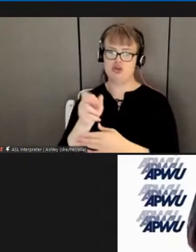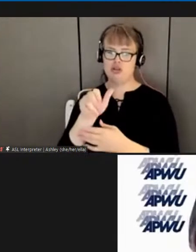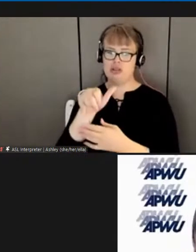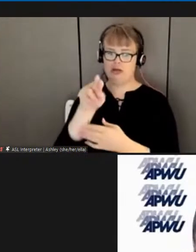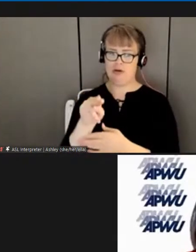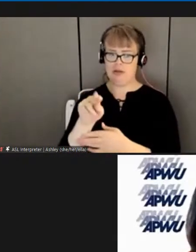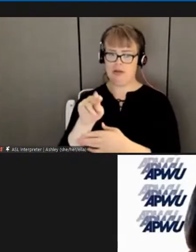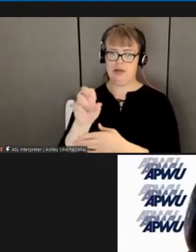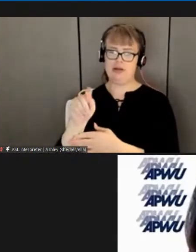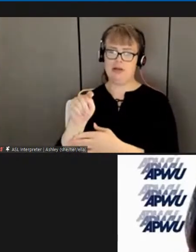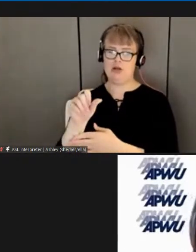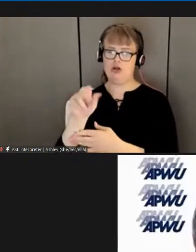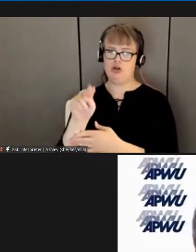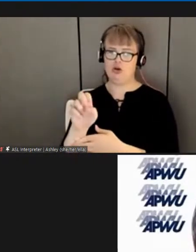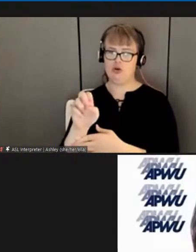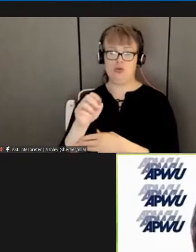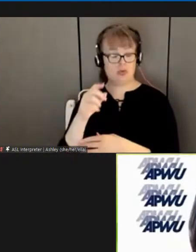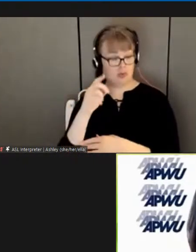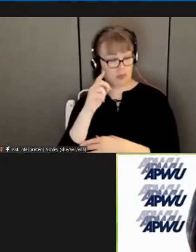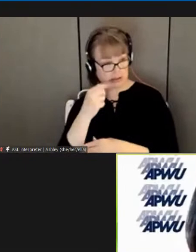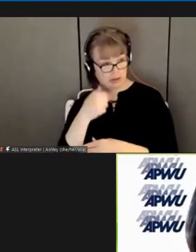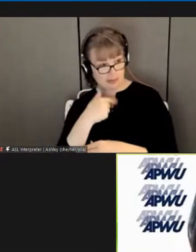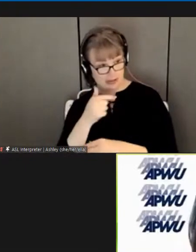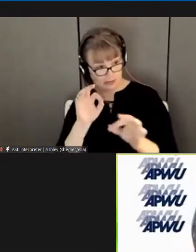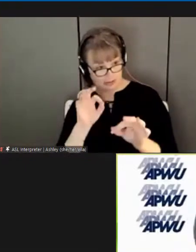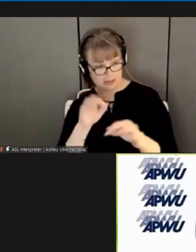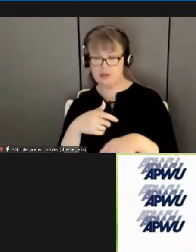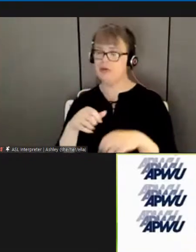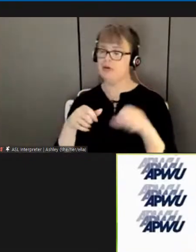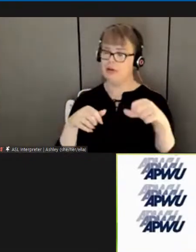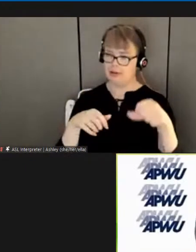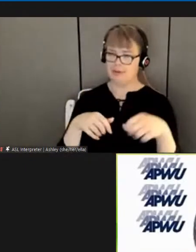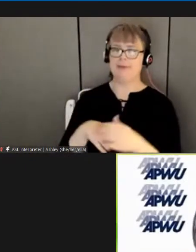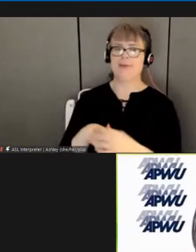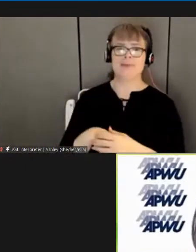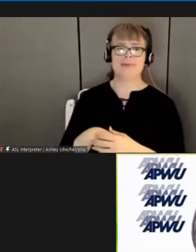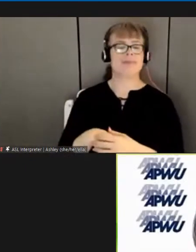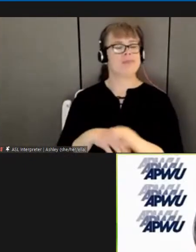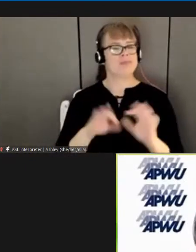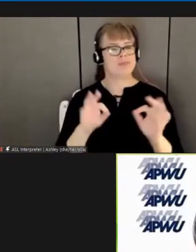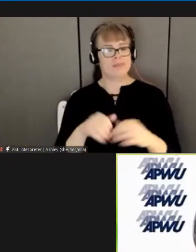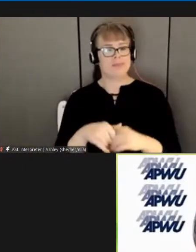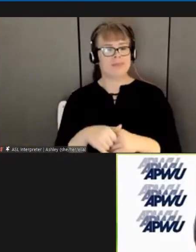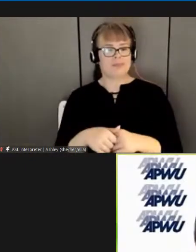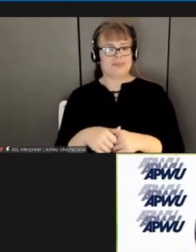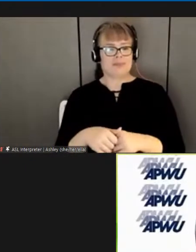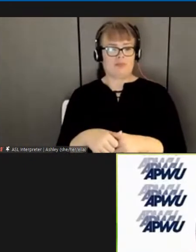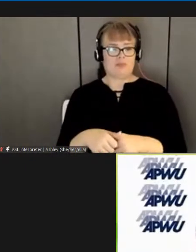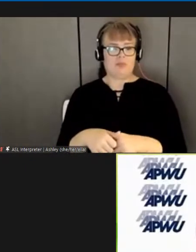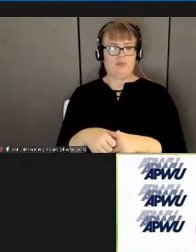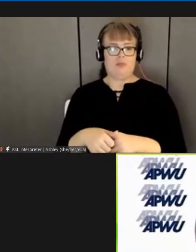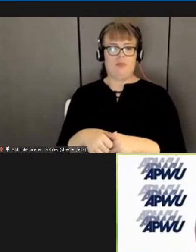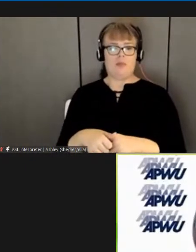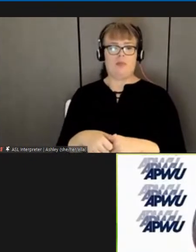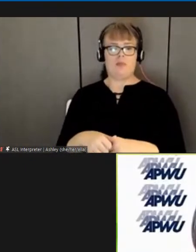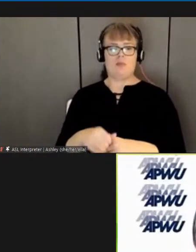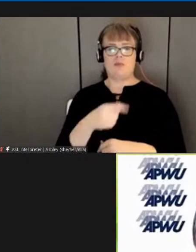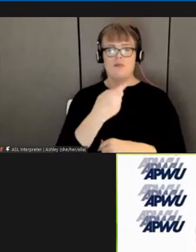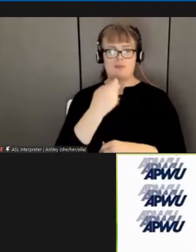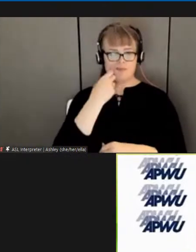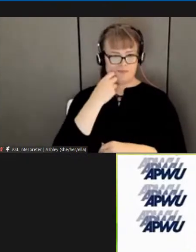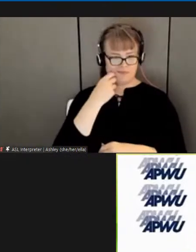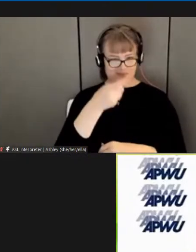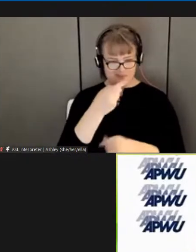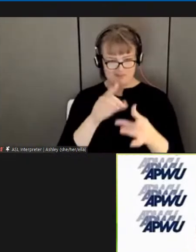okay uh as the northeast and eastern region coordinators put it so adequately